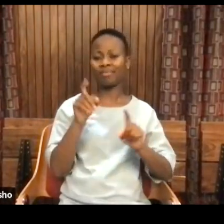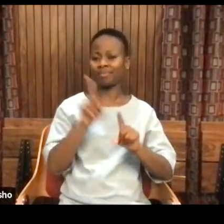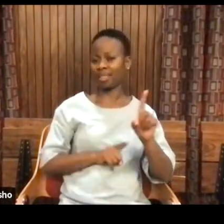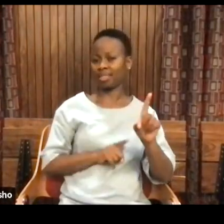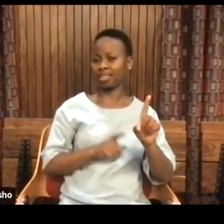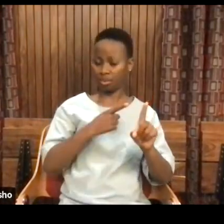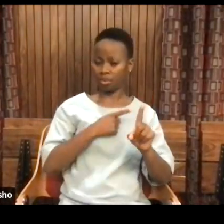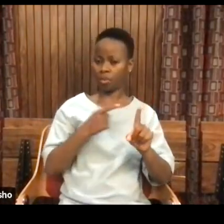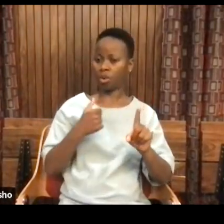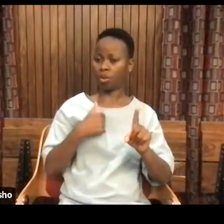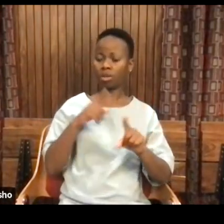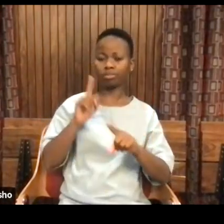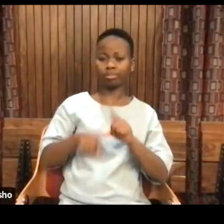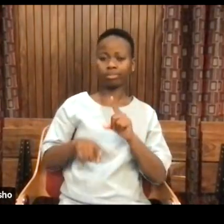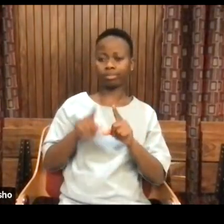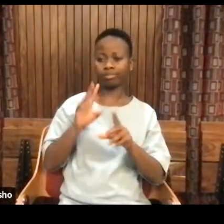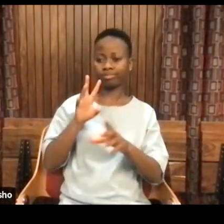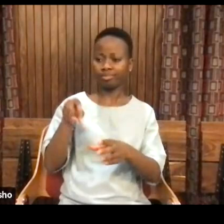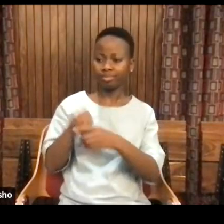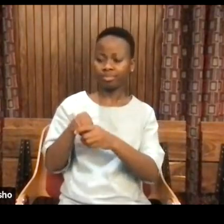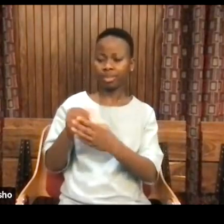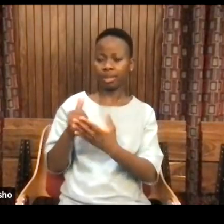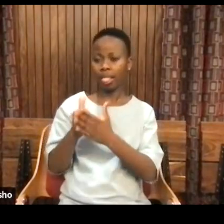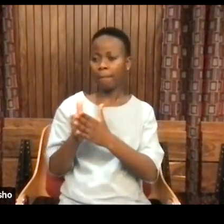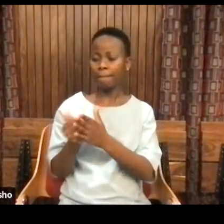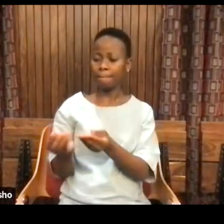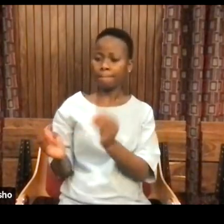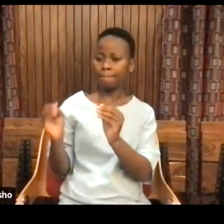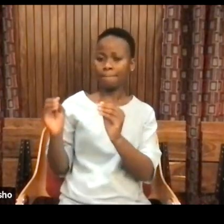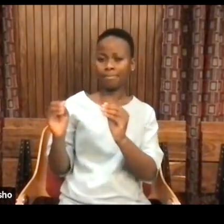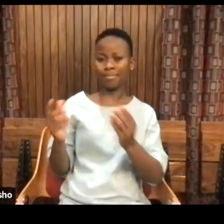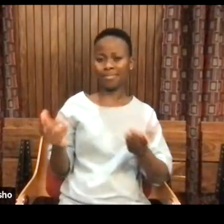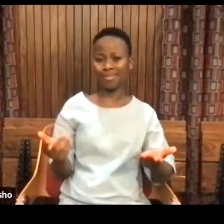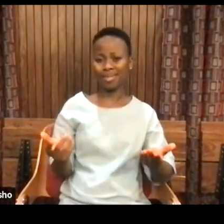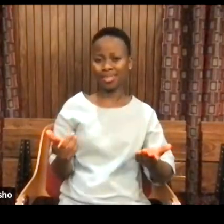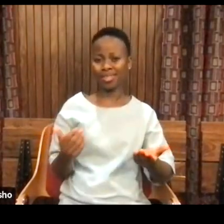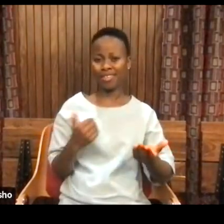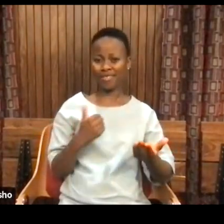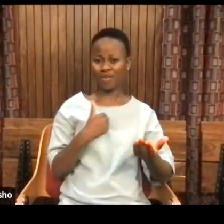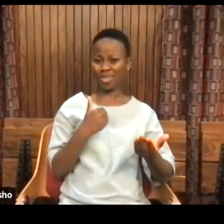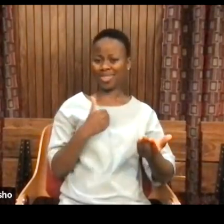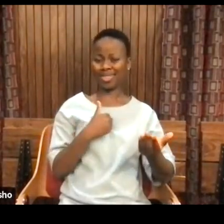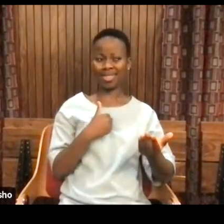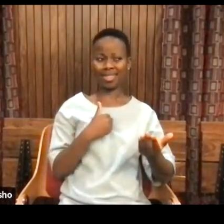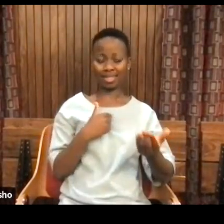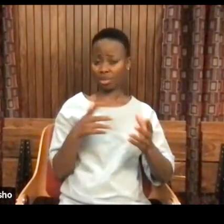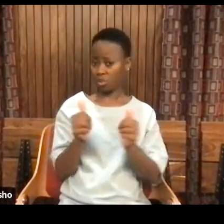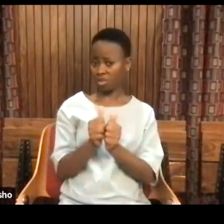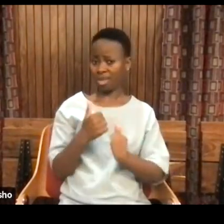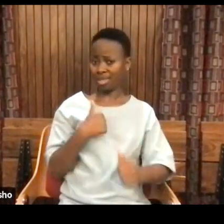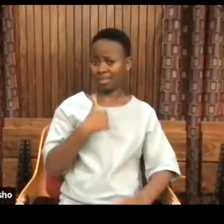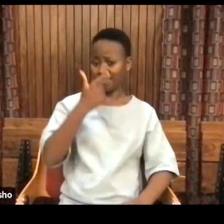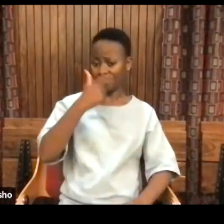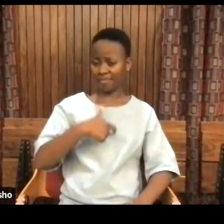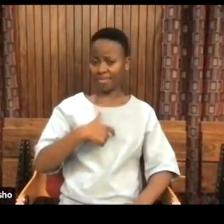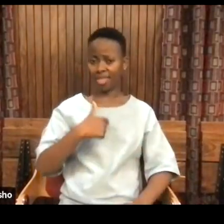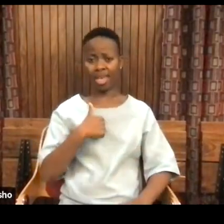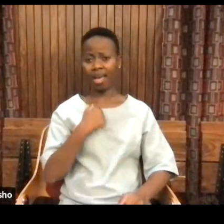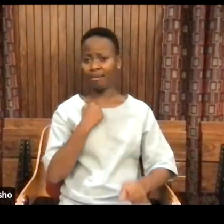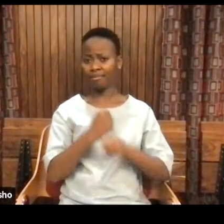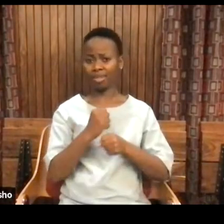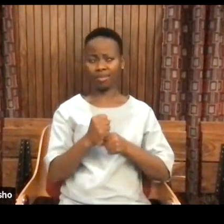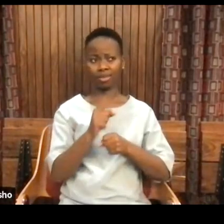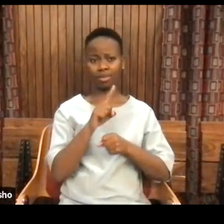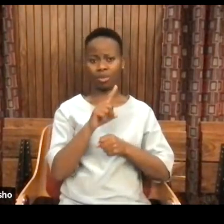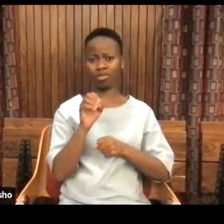and what is not. But, I never take a position, even with myself, that I'm dealing with a